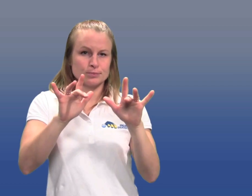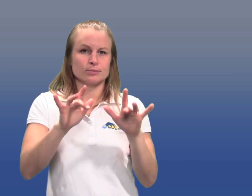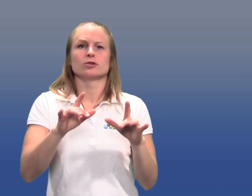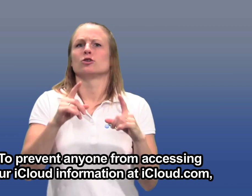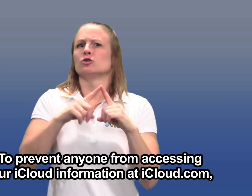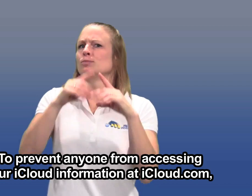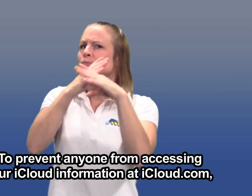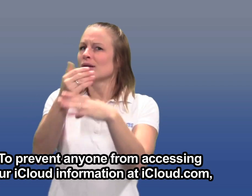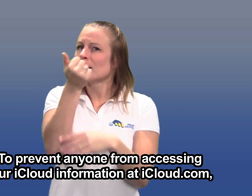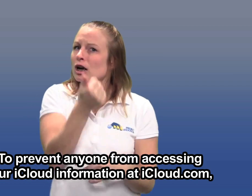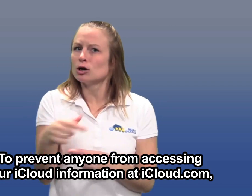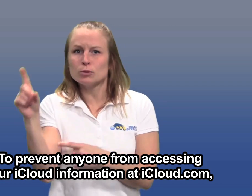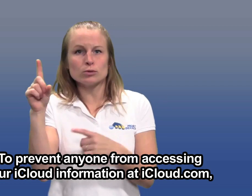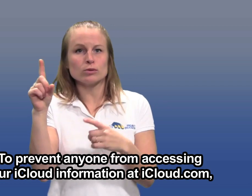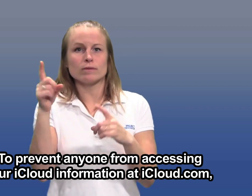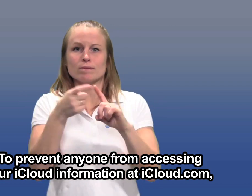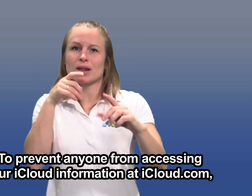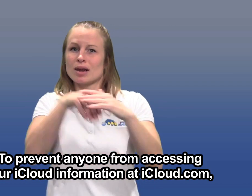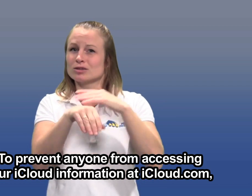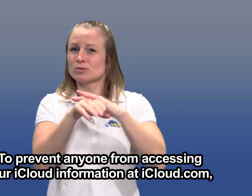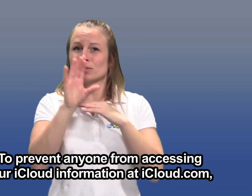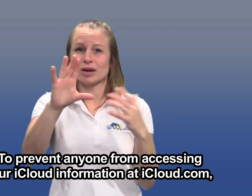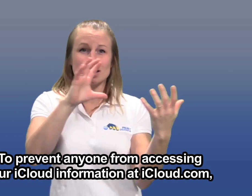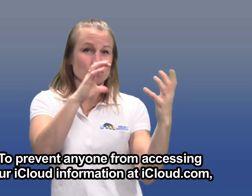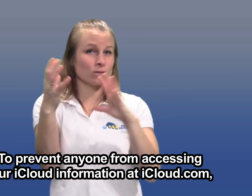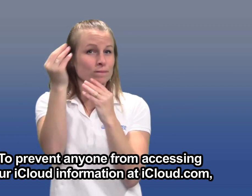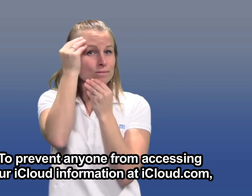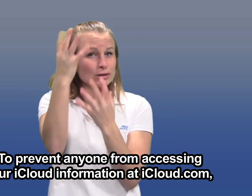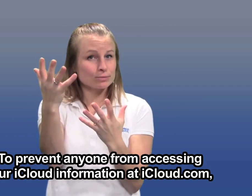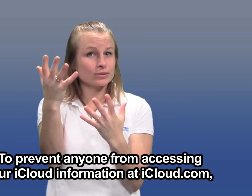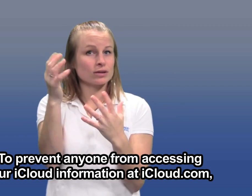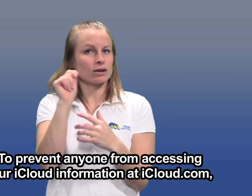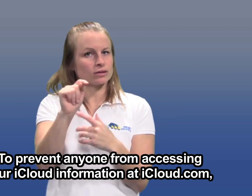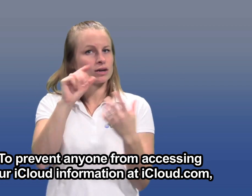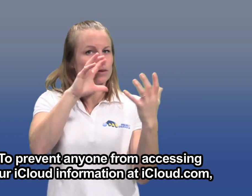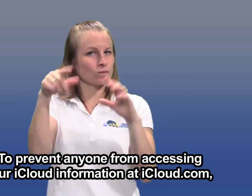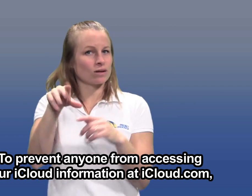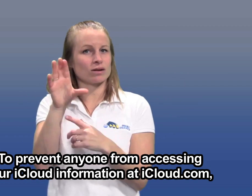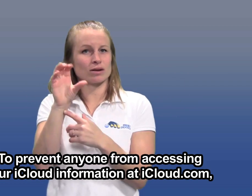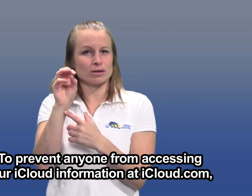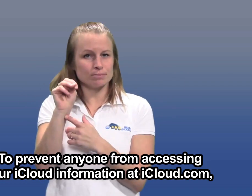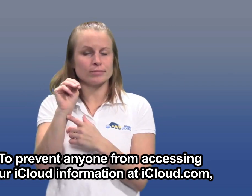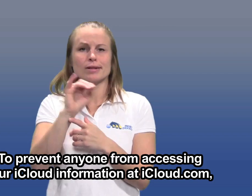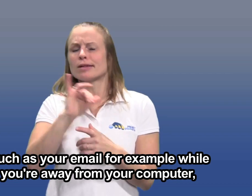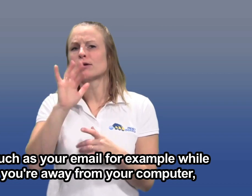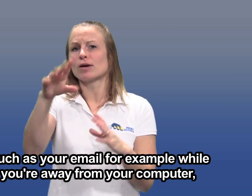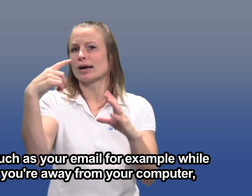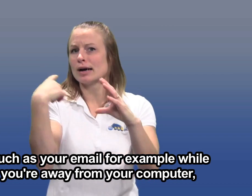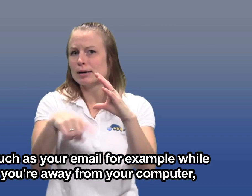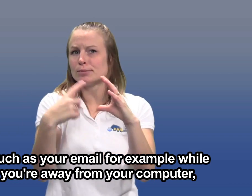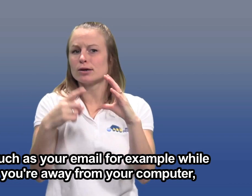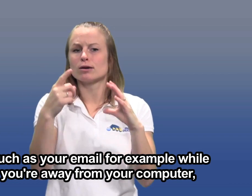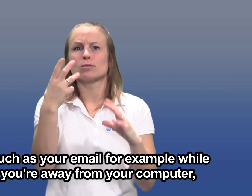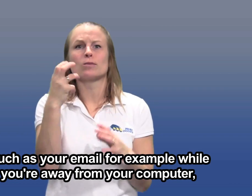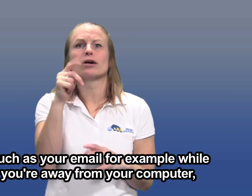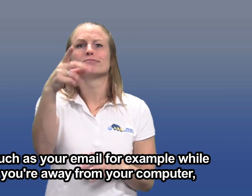To prevent anyone from accessing your iCloud information at iCloud.com that such as your email for example